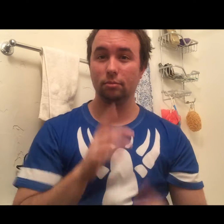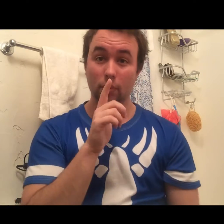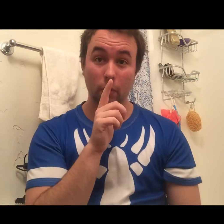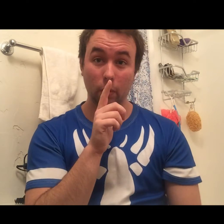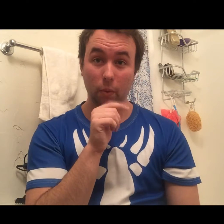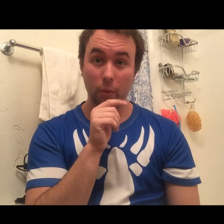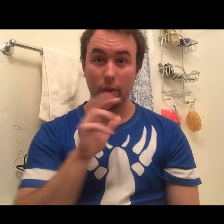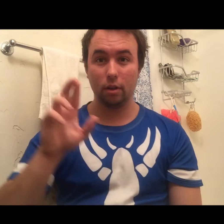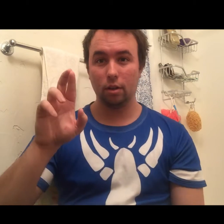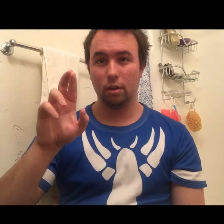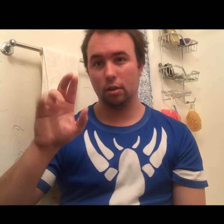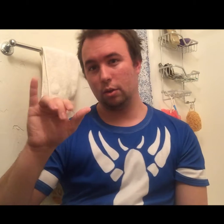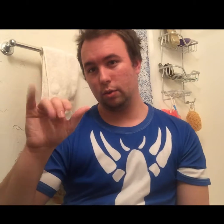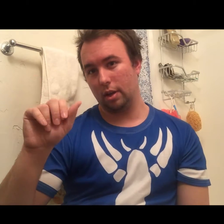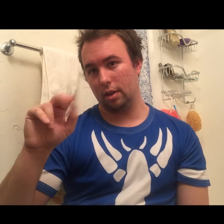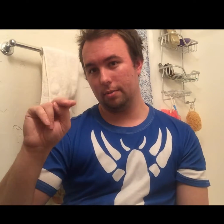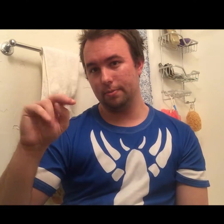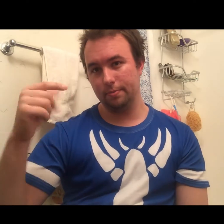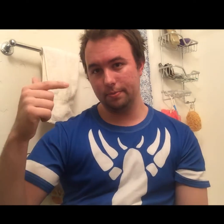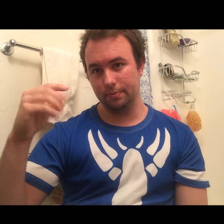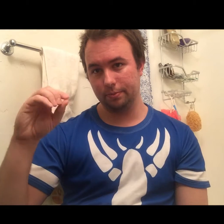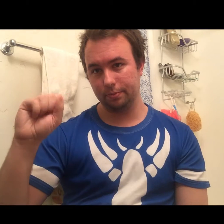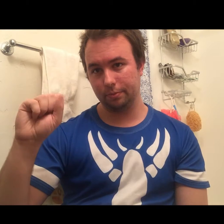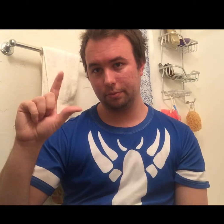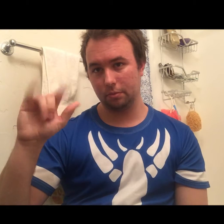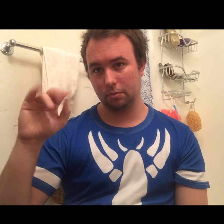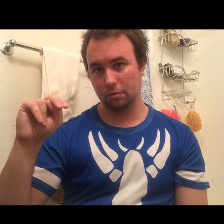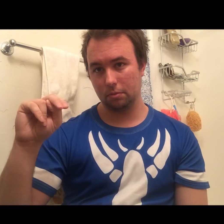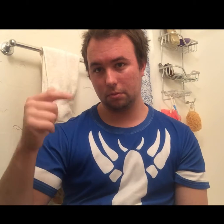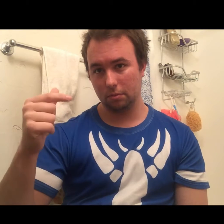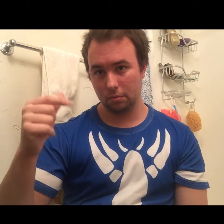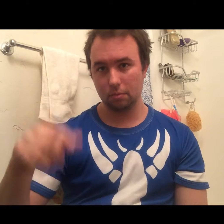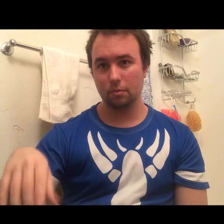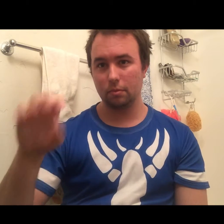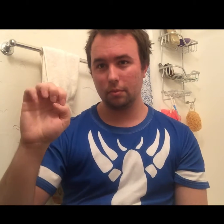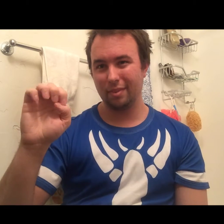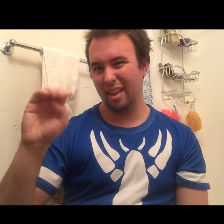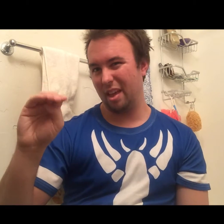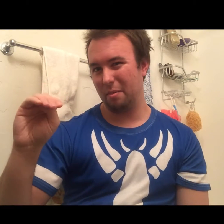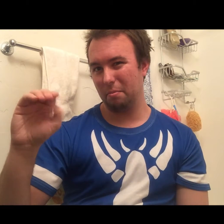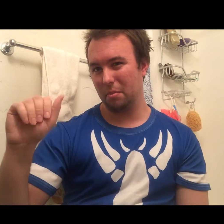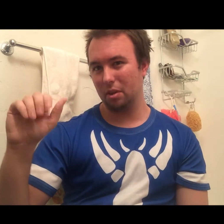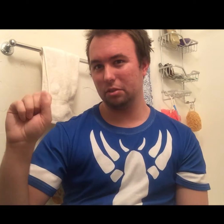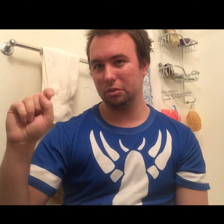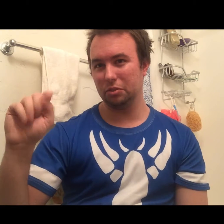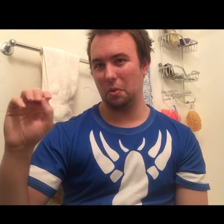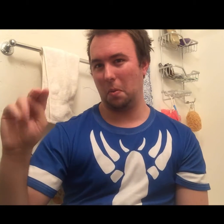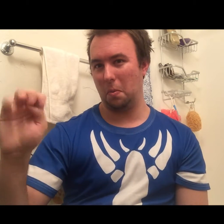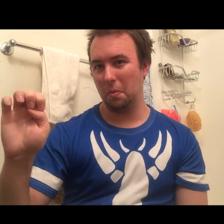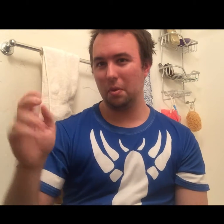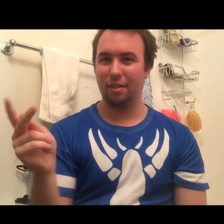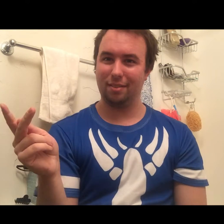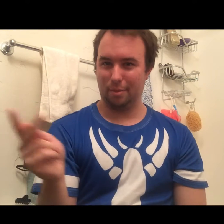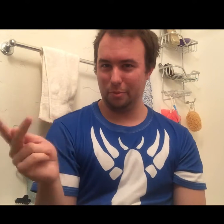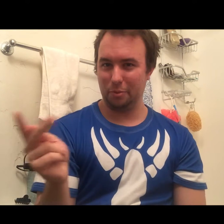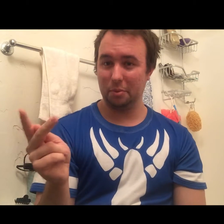out of music and machine It called me to be on that screen And live inside each scene